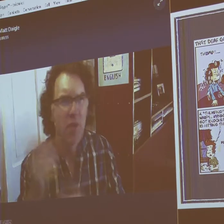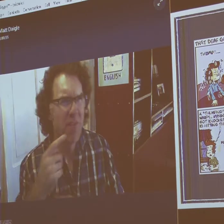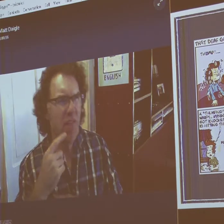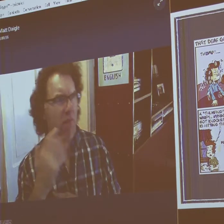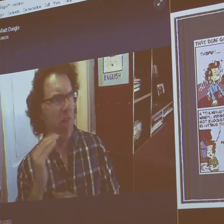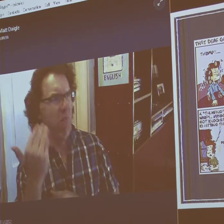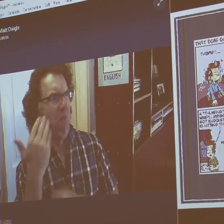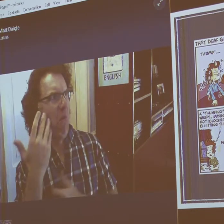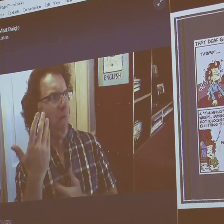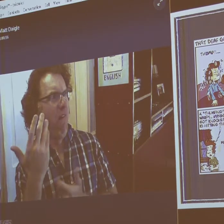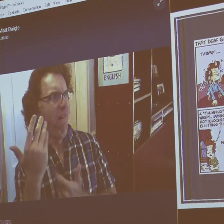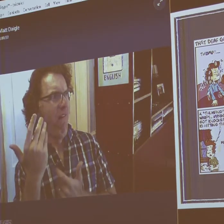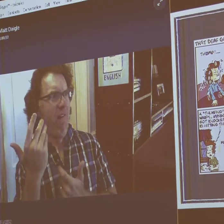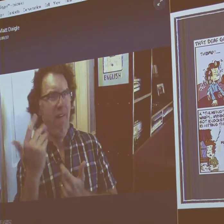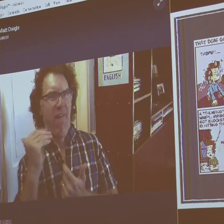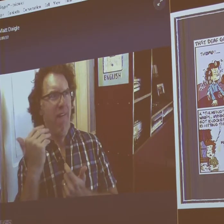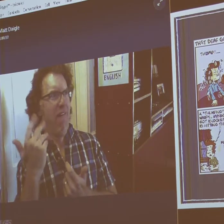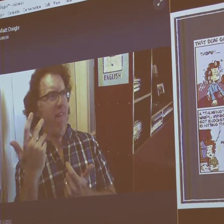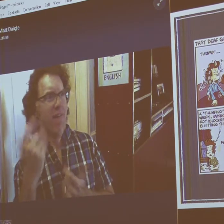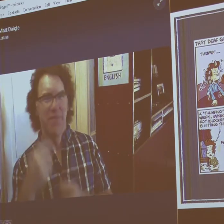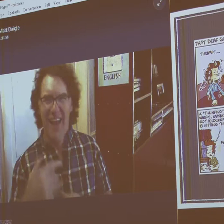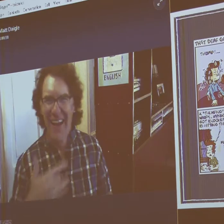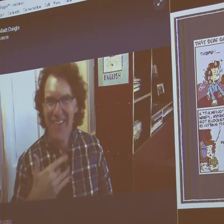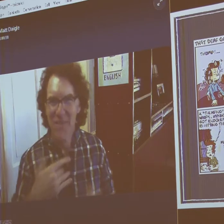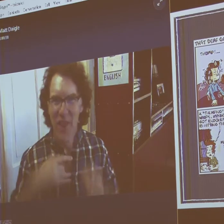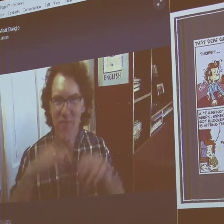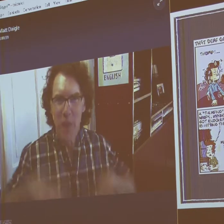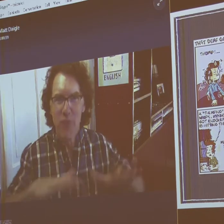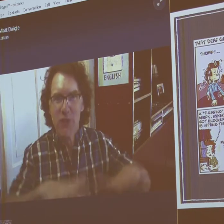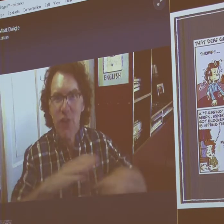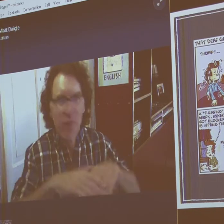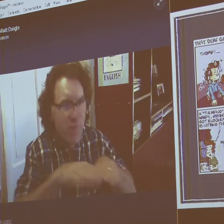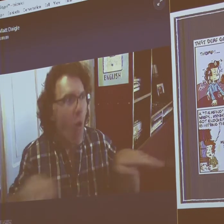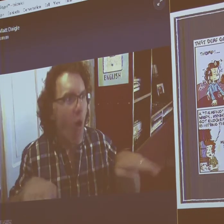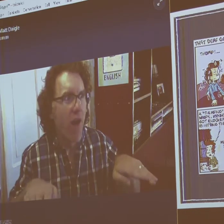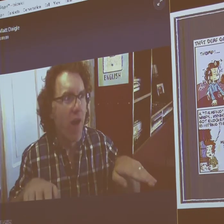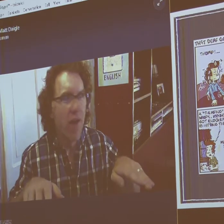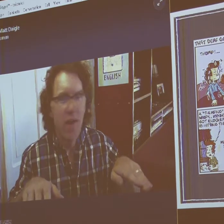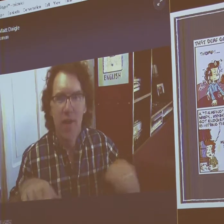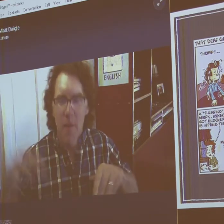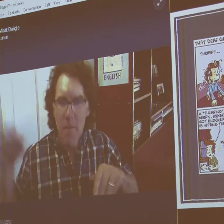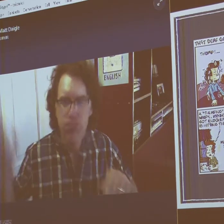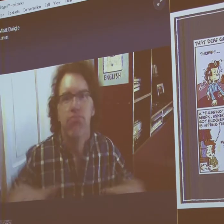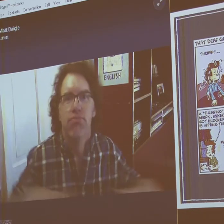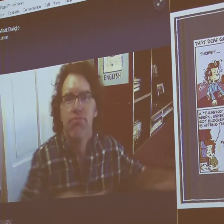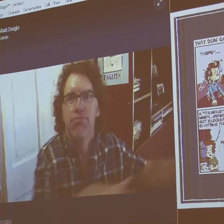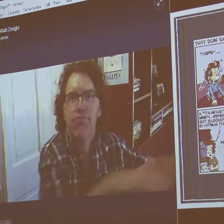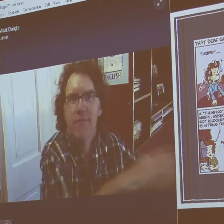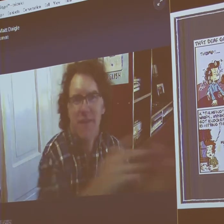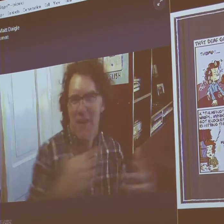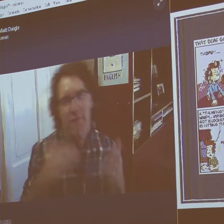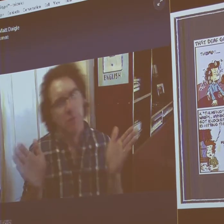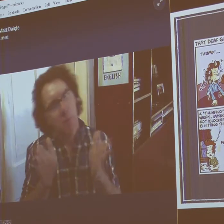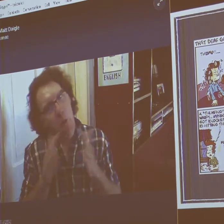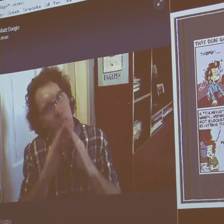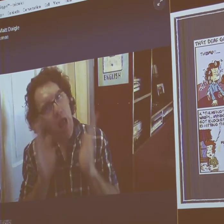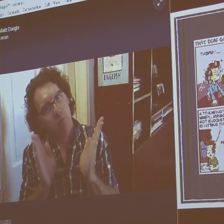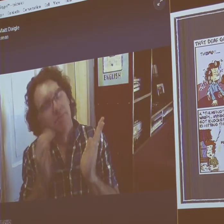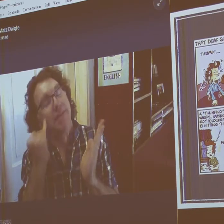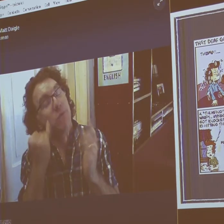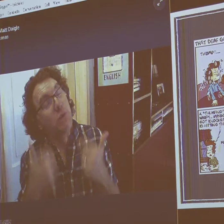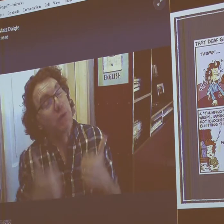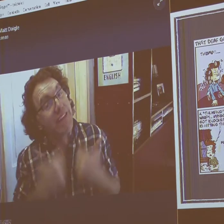come out and say, is everything okay? He says, how do you know I fell, that I dropped something? I said, well, I felt the vibrations on the floor, and they